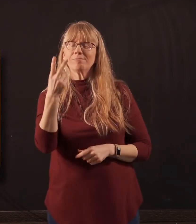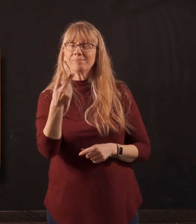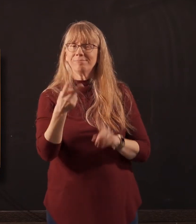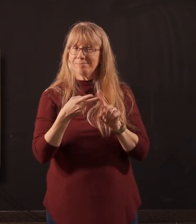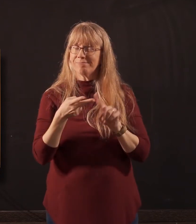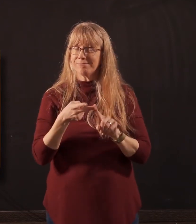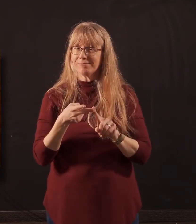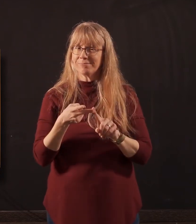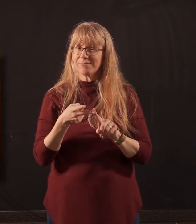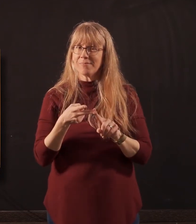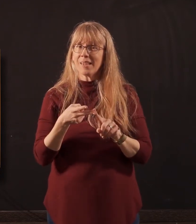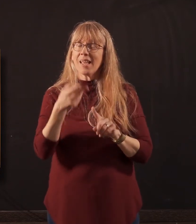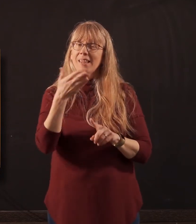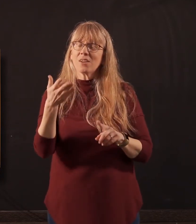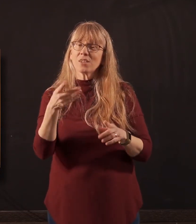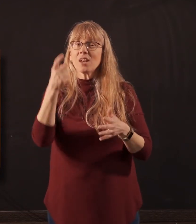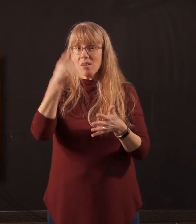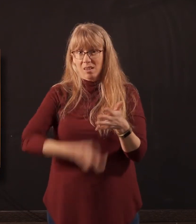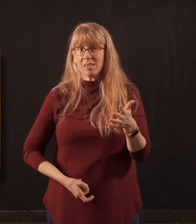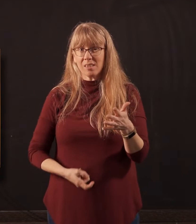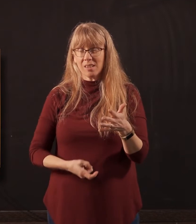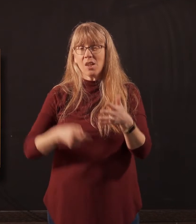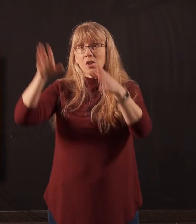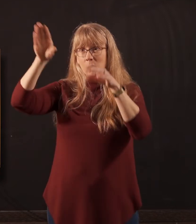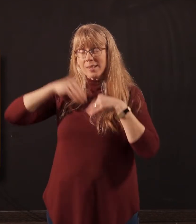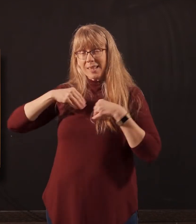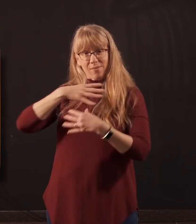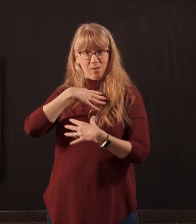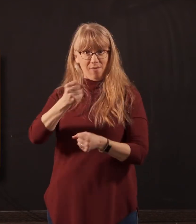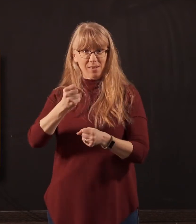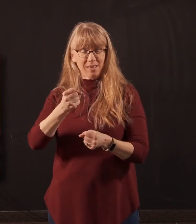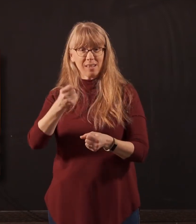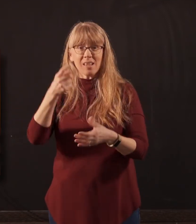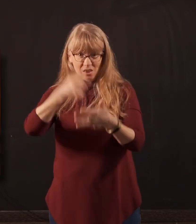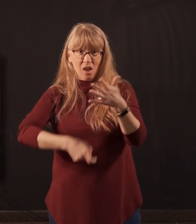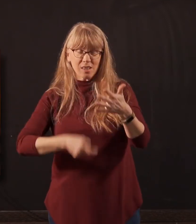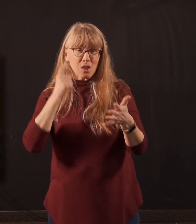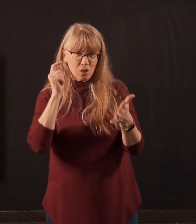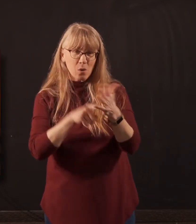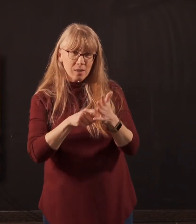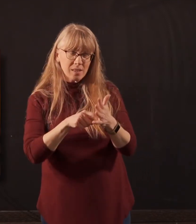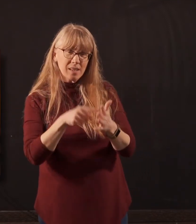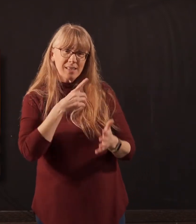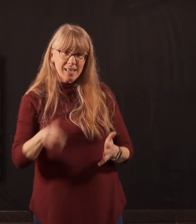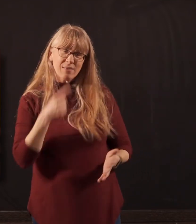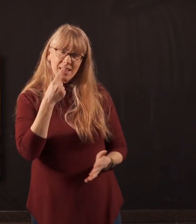there is a price to receive confidence. There's a price. Notice with me that David says, whom shall I fear?